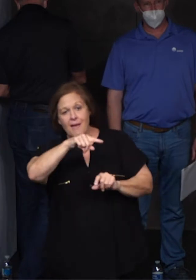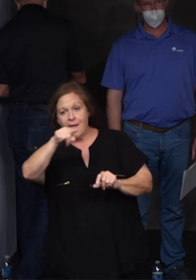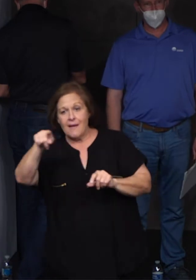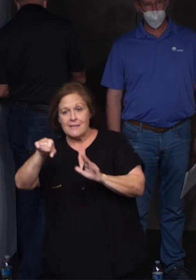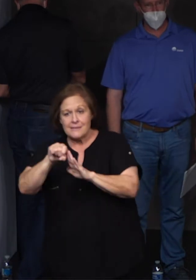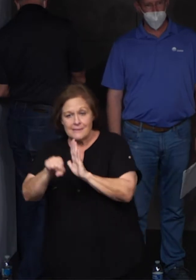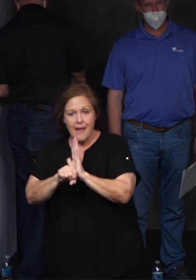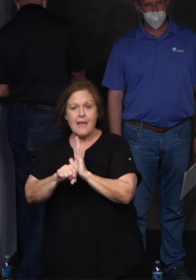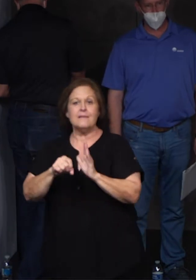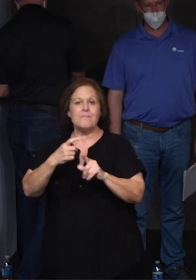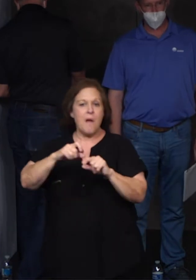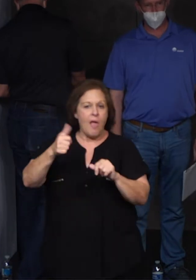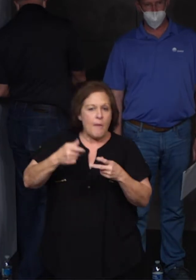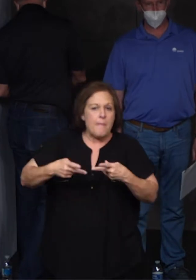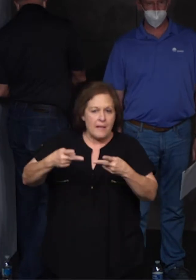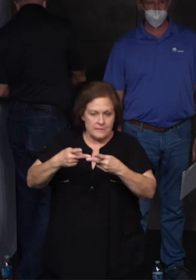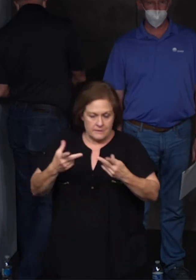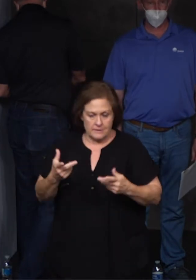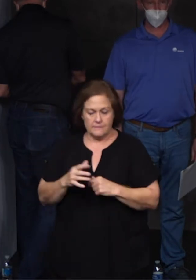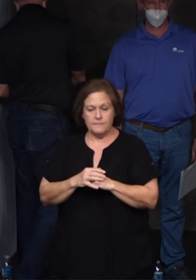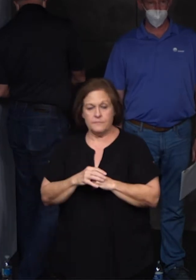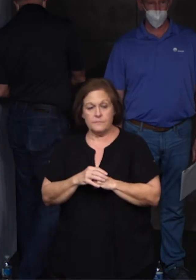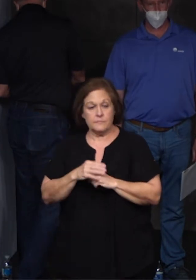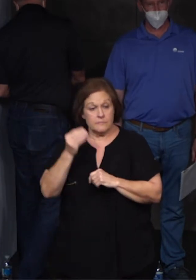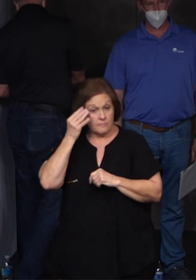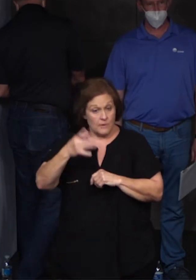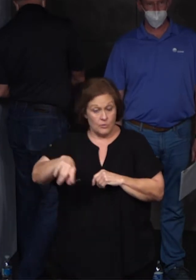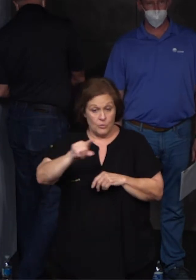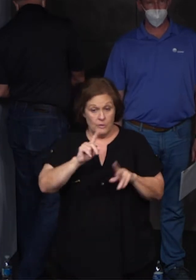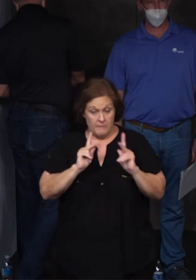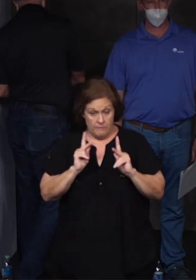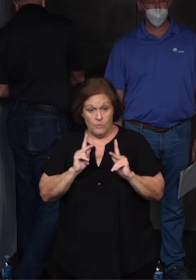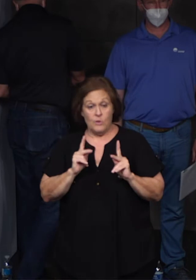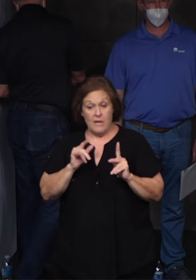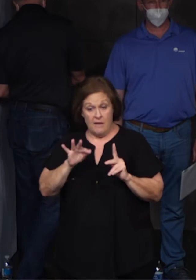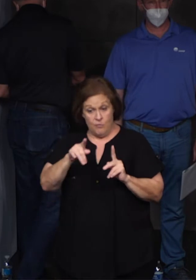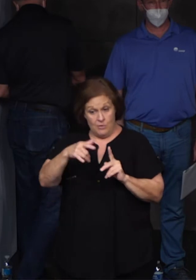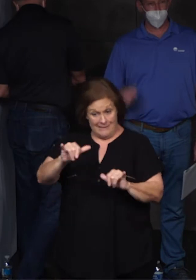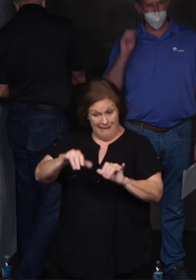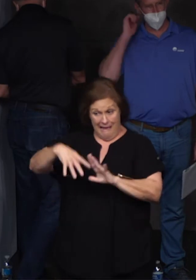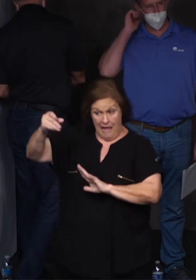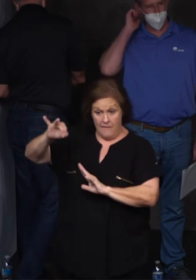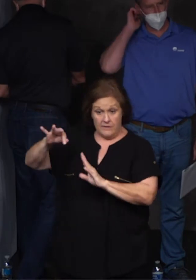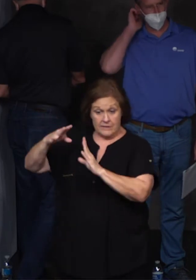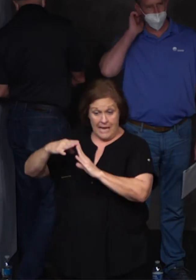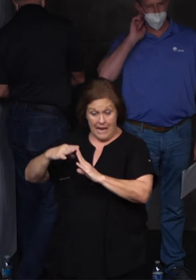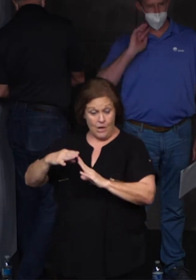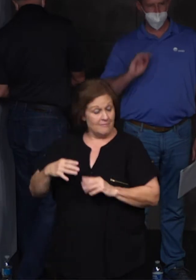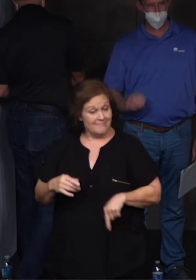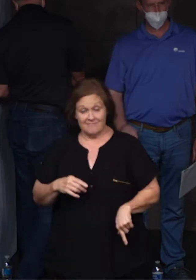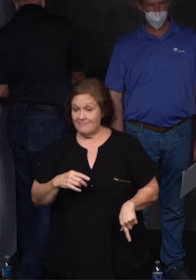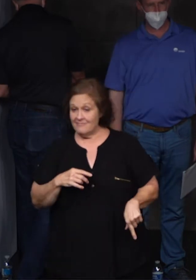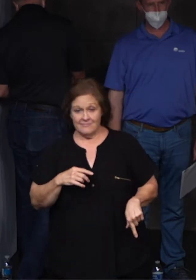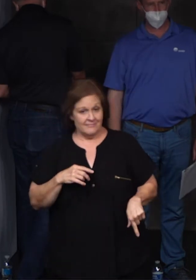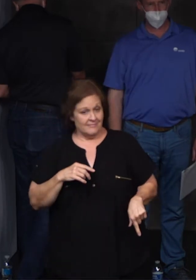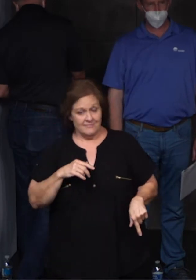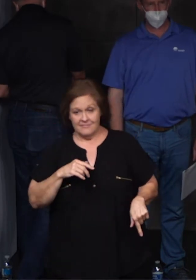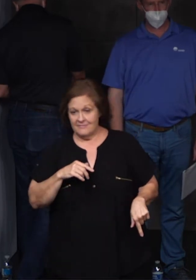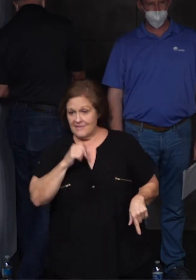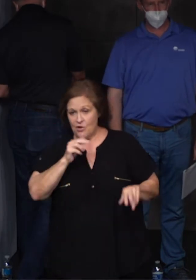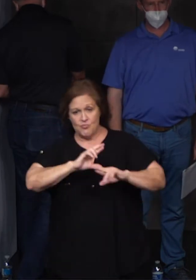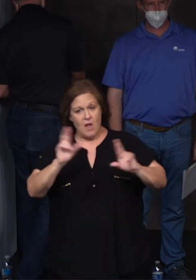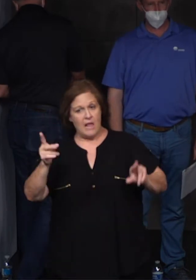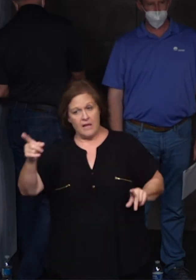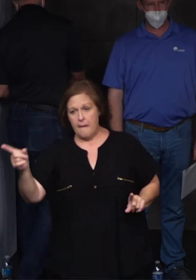supply chains. The message to residents who are still out of town is that this community is not ready to have you back,